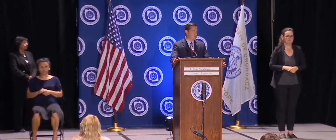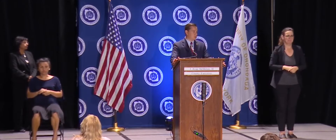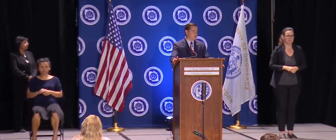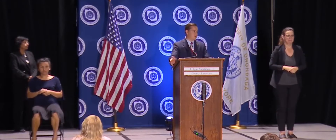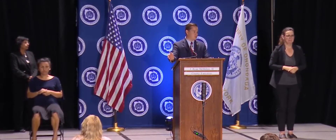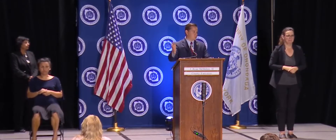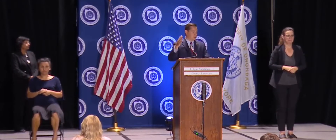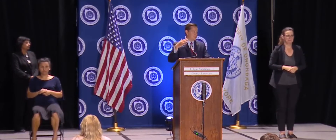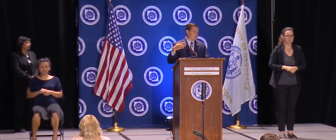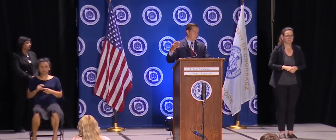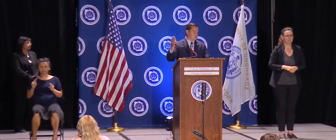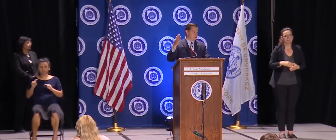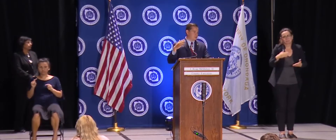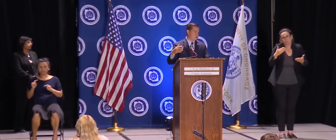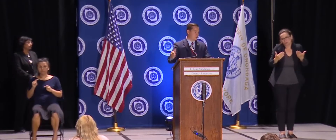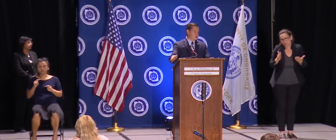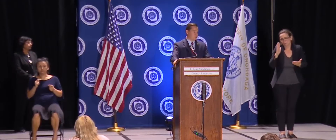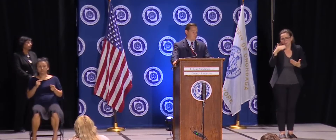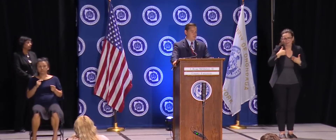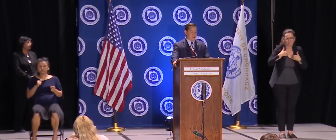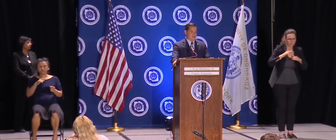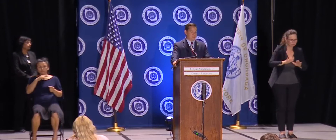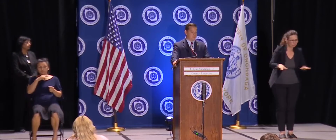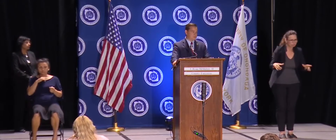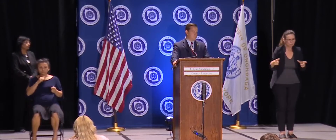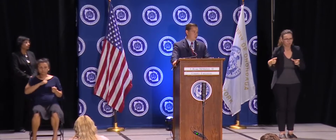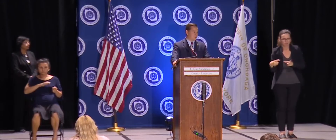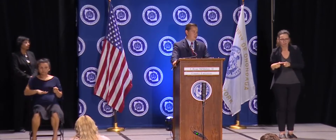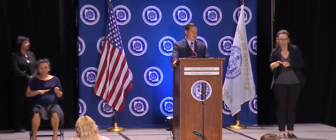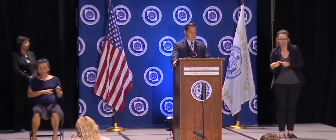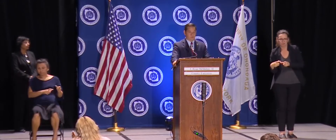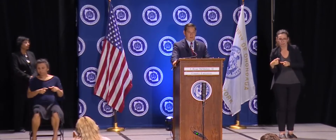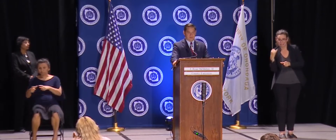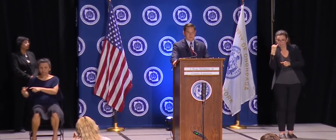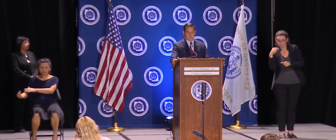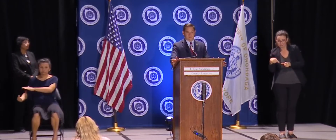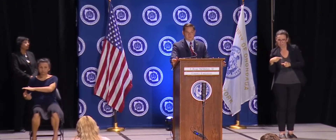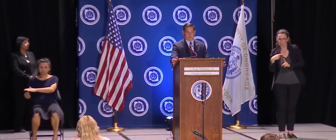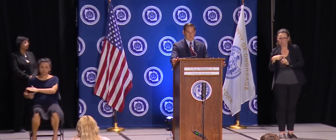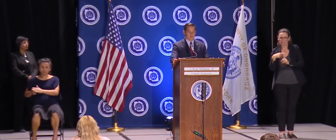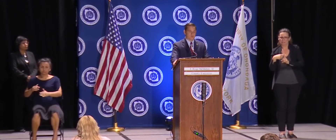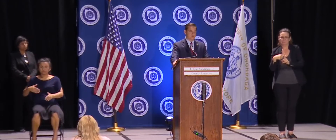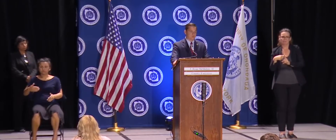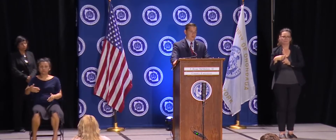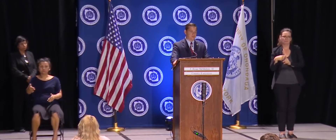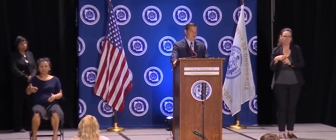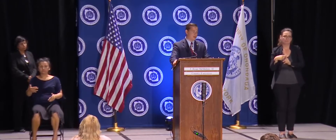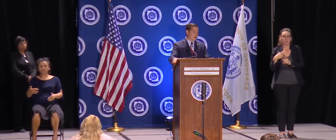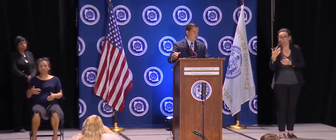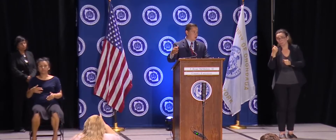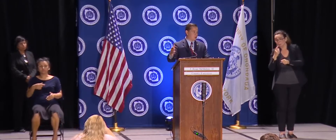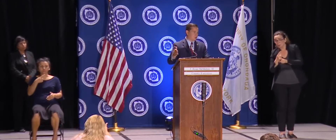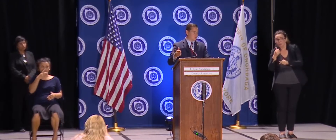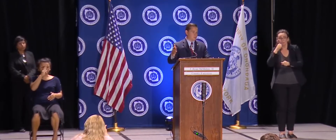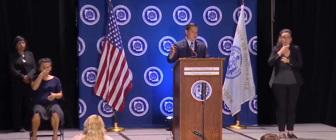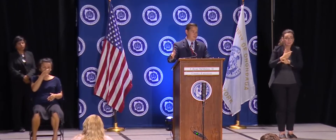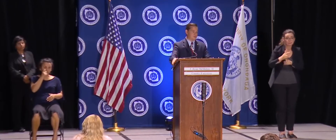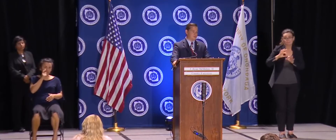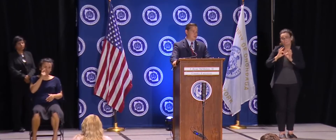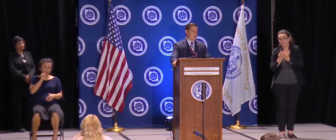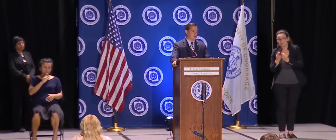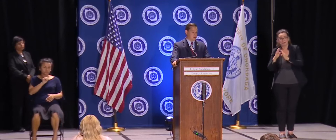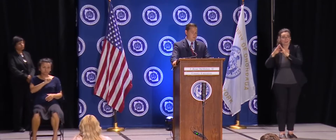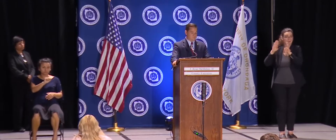quite a bit during the course of the process because there'll be positives. Mom or dad will be positive. Brother or sister could be positive. aunt or uncle could be